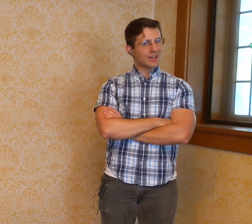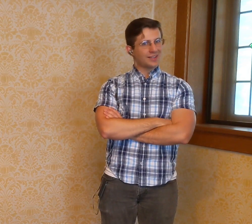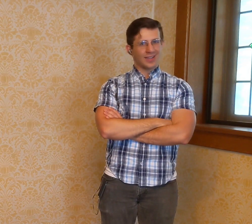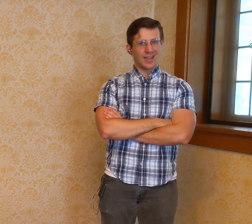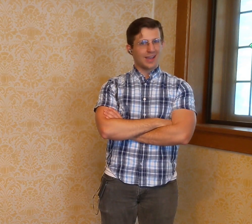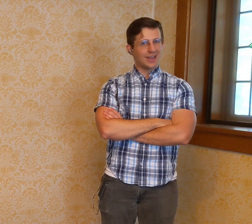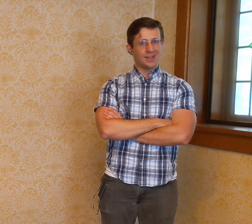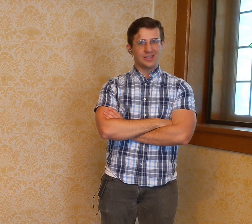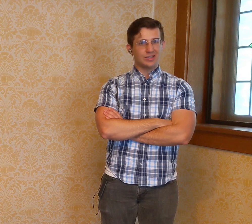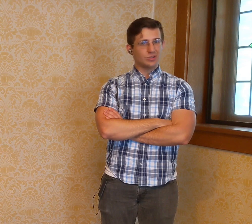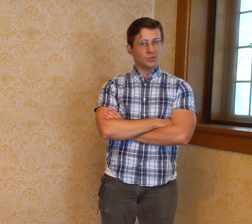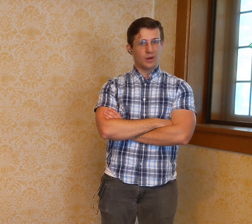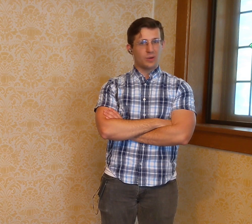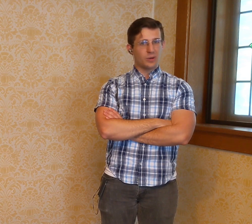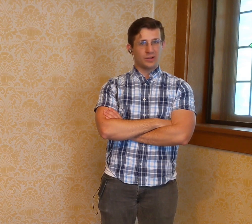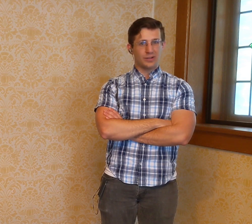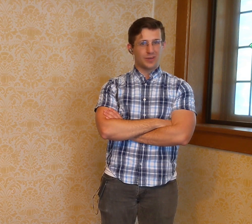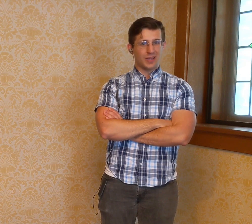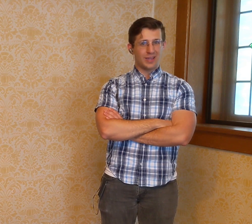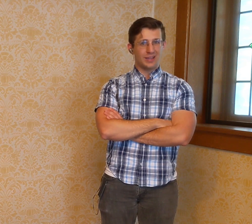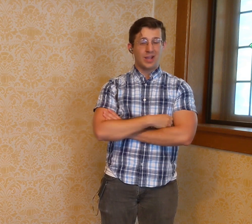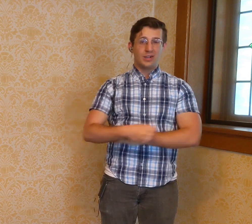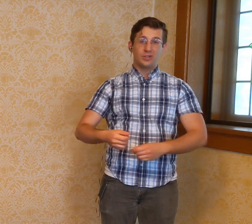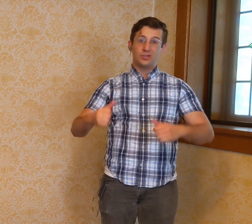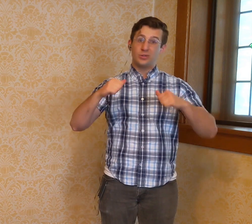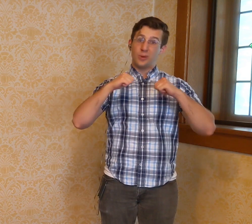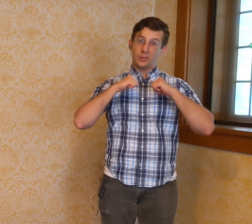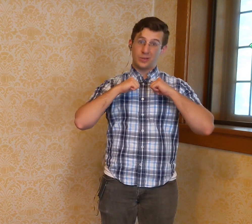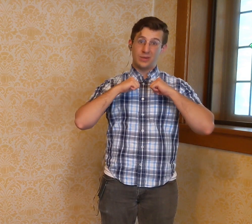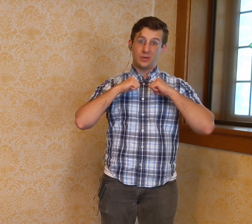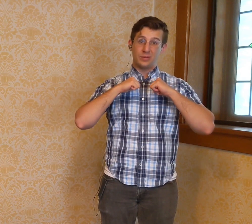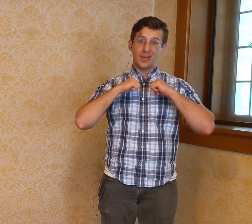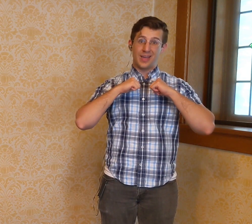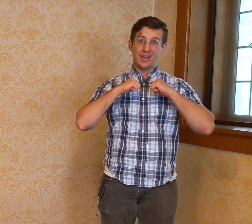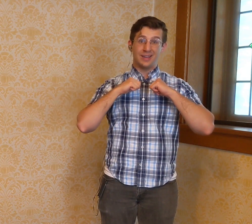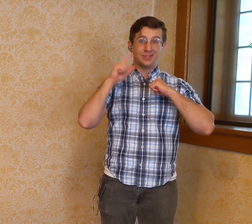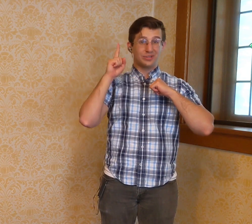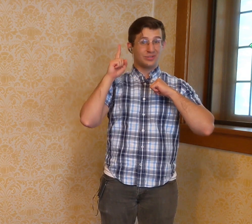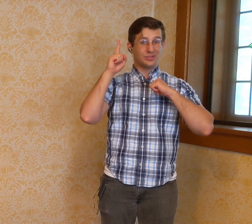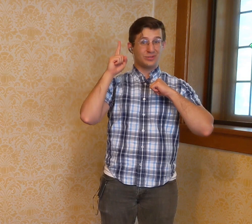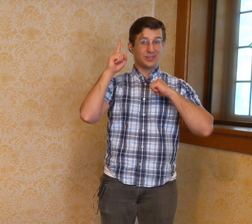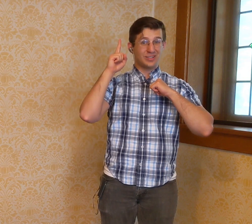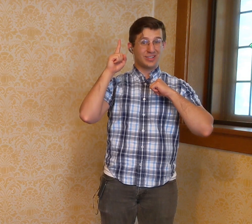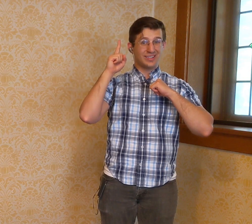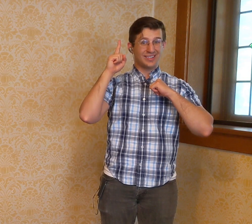not sent into our world of pain, to do what we were meant to do in Jesus'